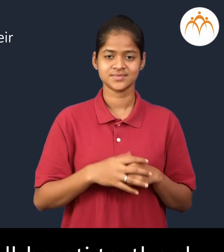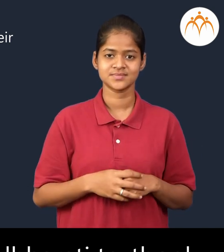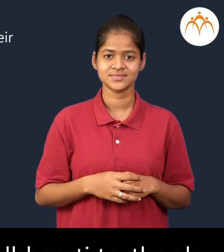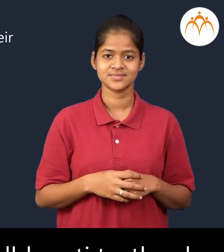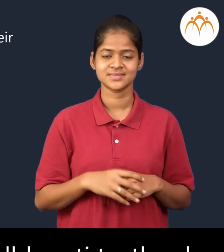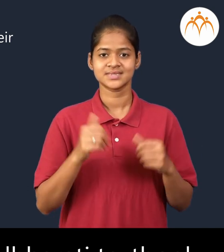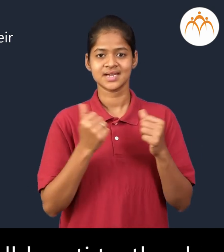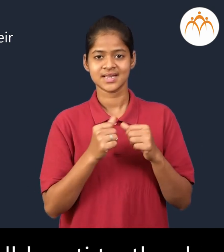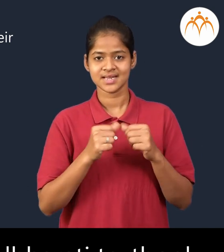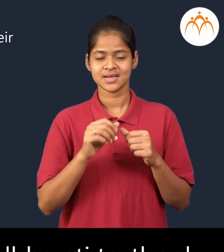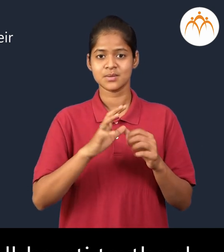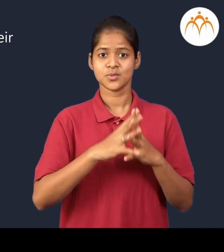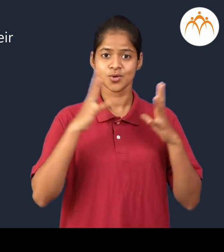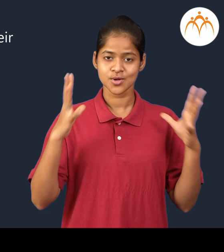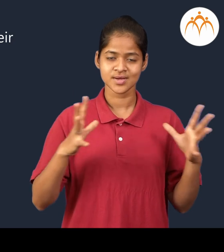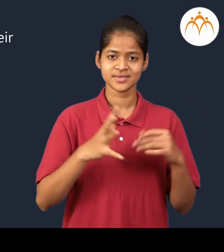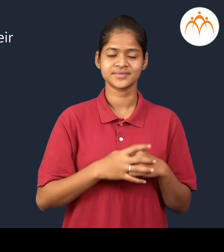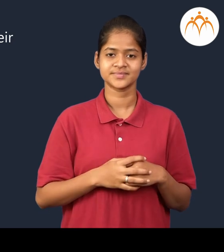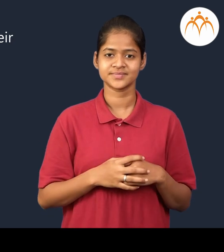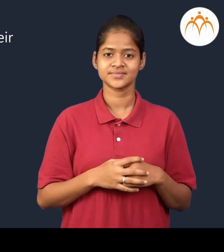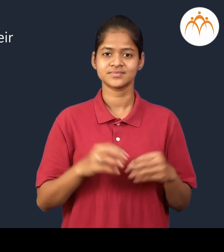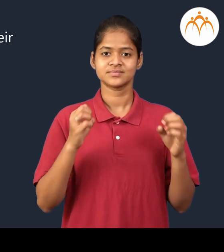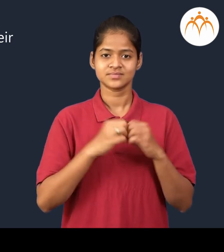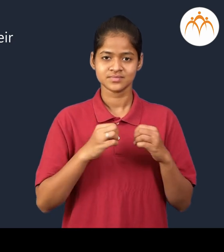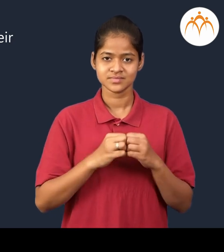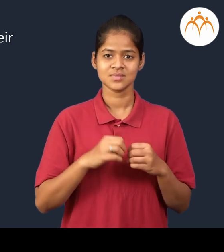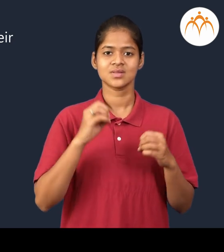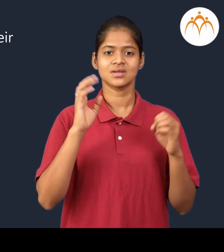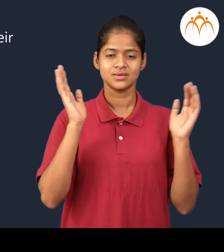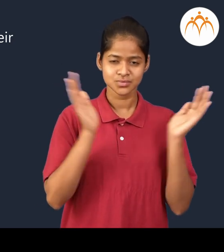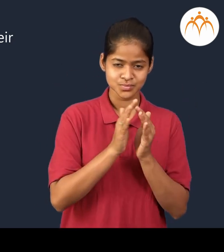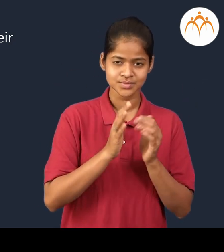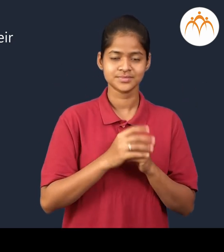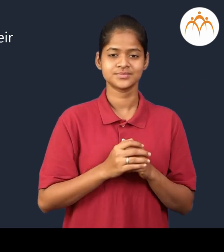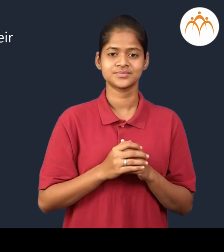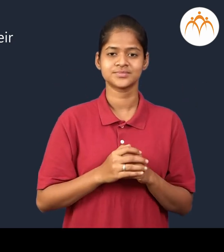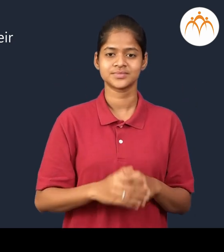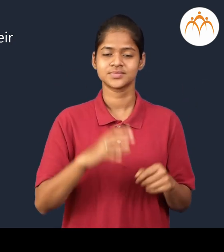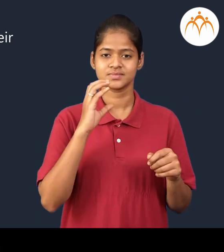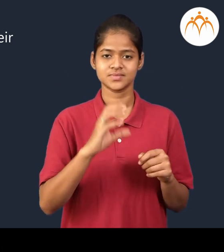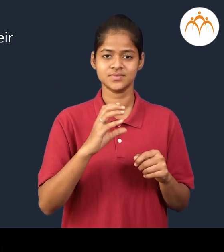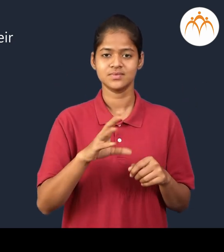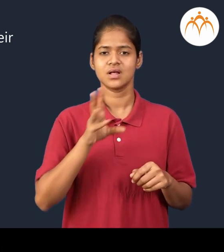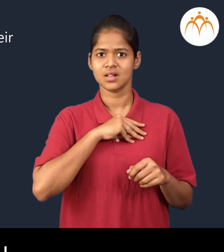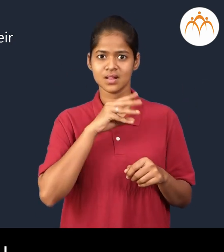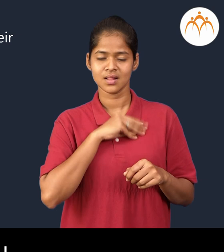textbook. A. Big. B. Small. C.